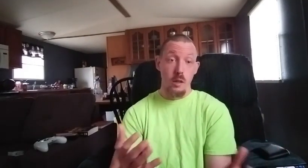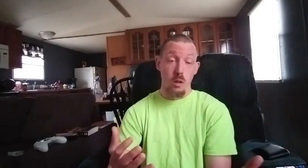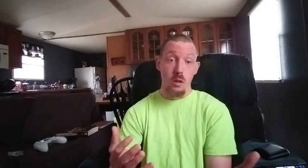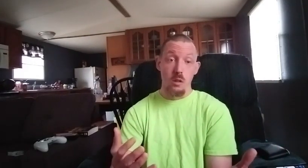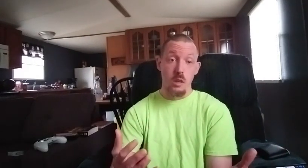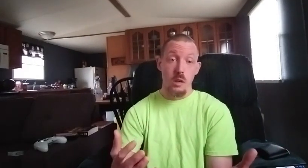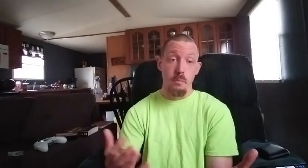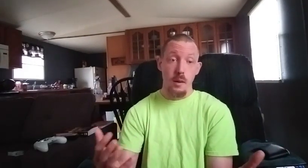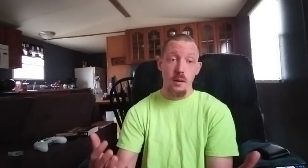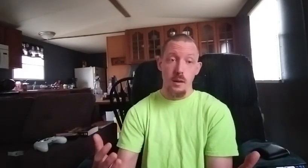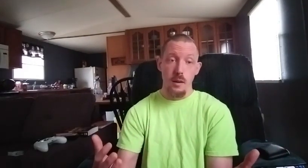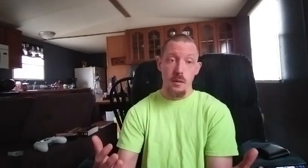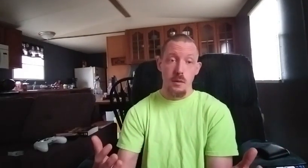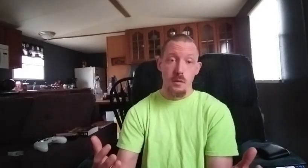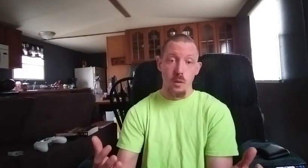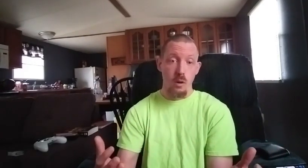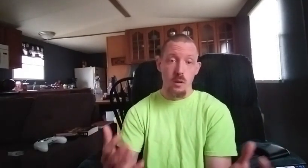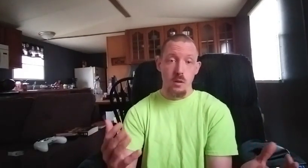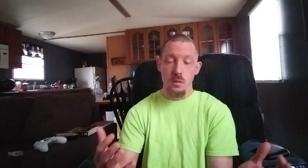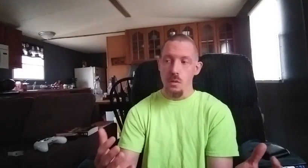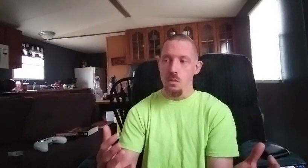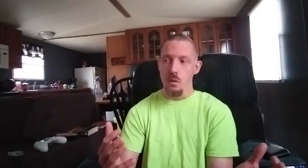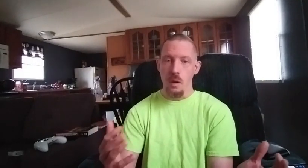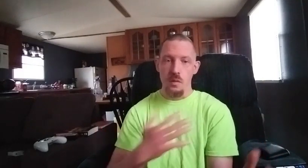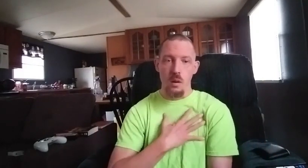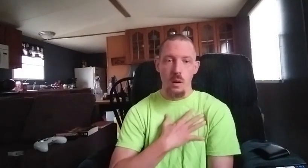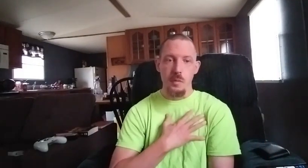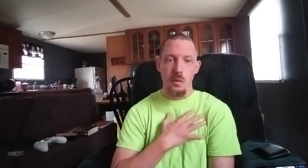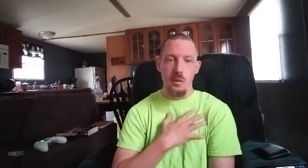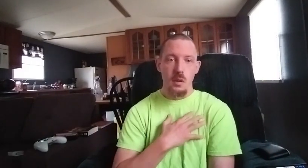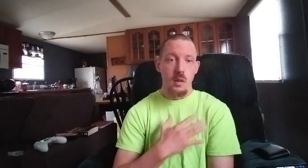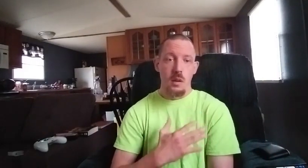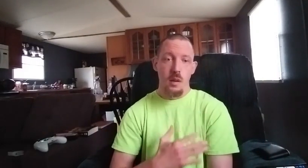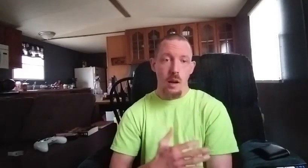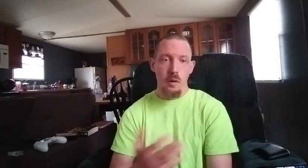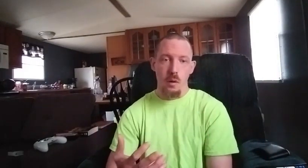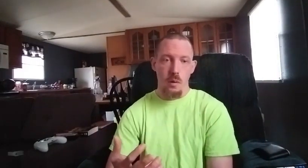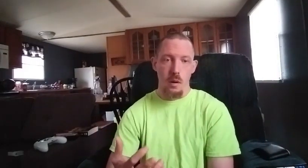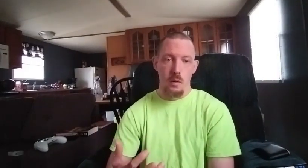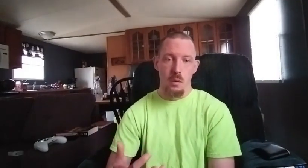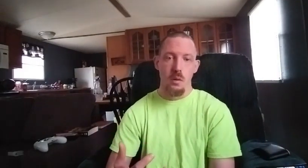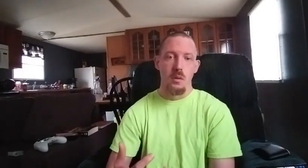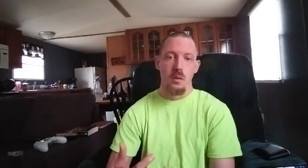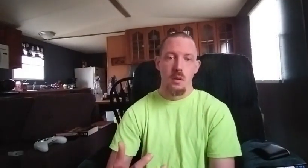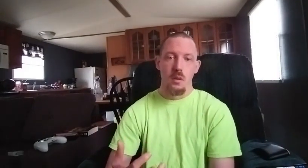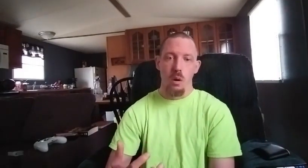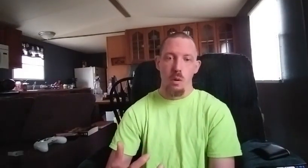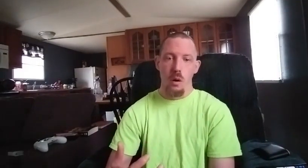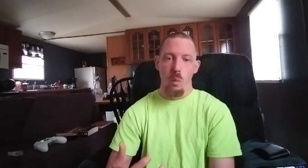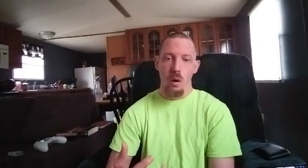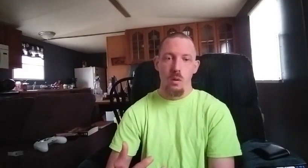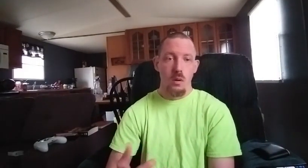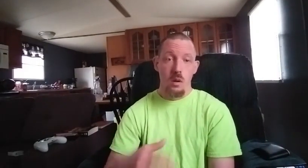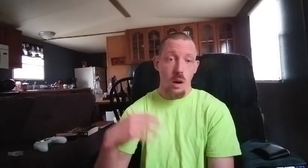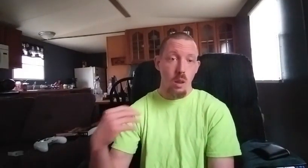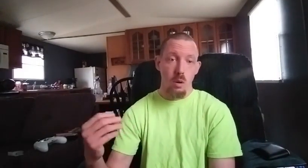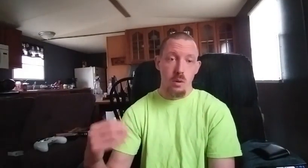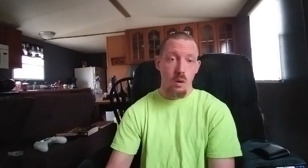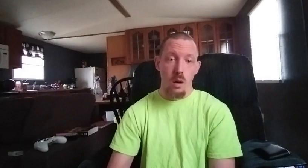learn to get better at learn on youtube that's how i did it i didn't know how to cook all that well i learned a lot